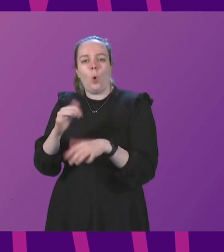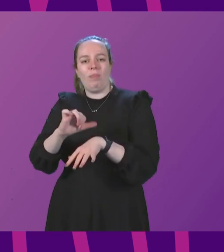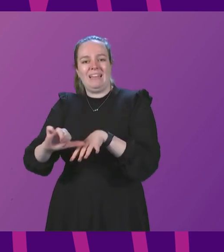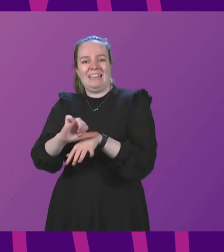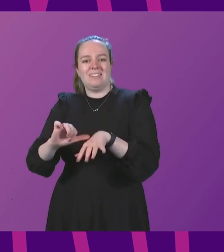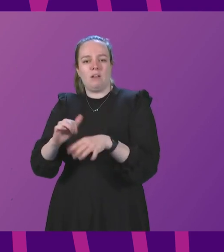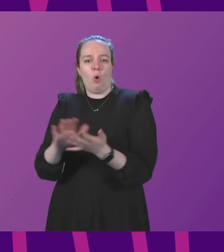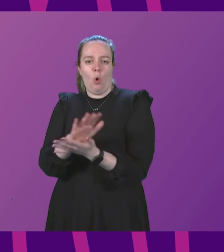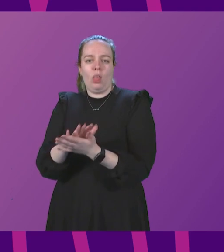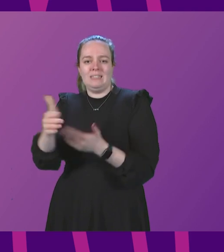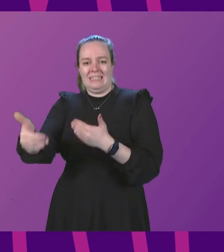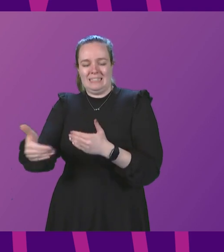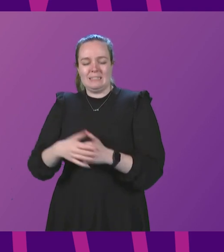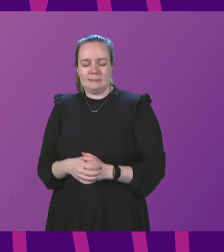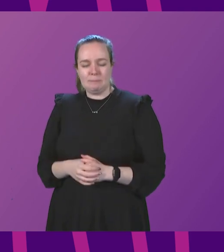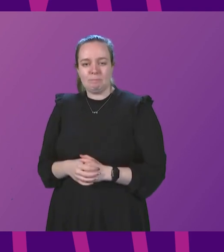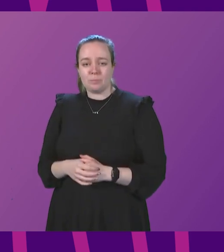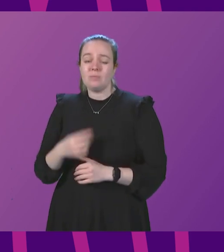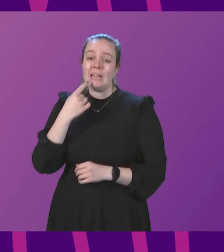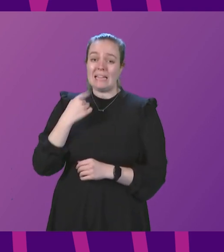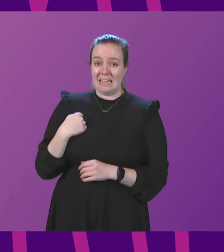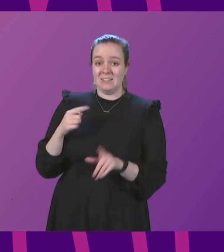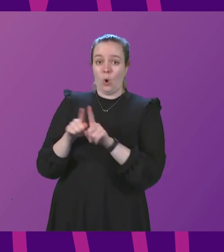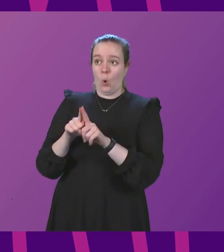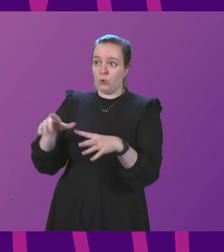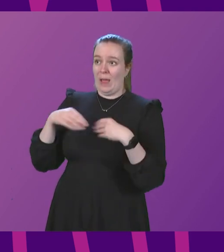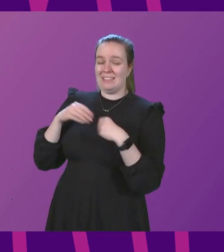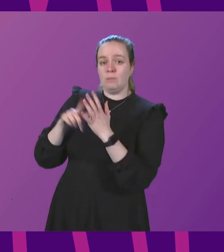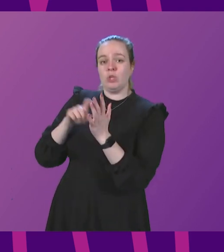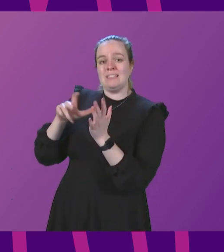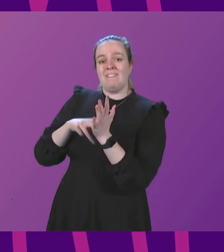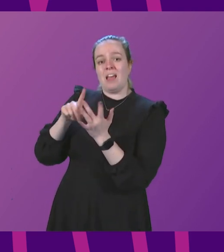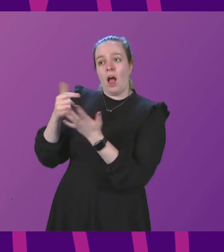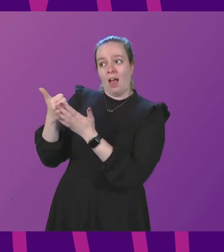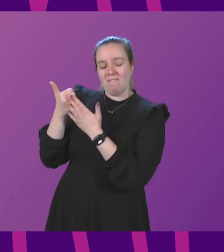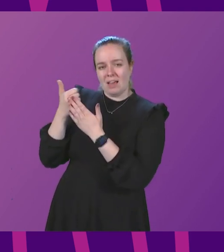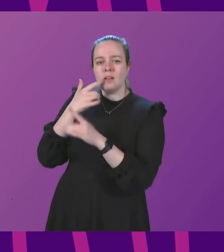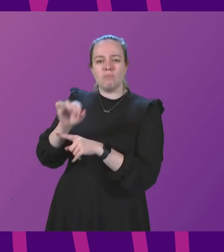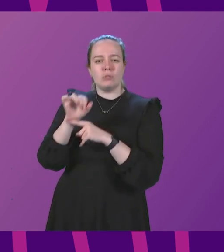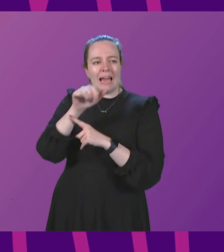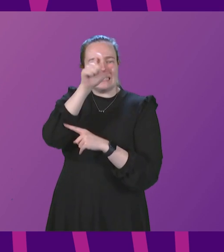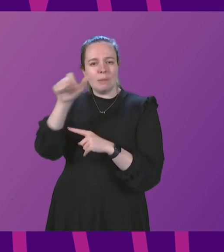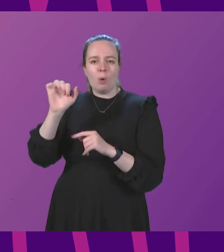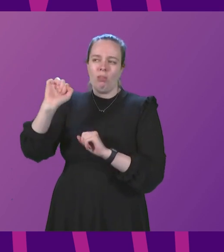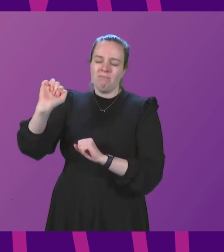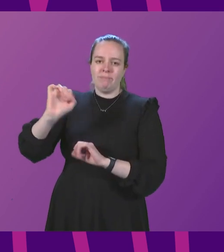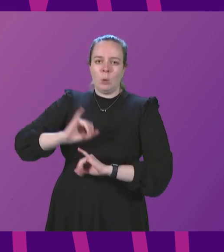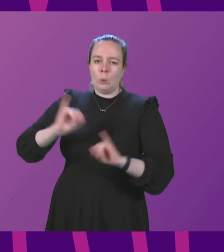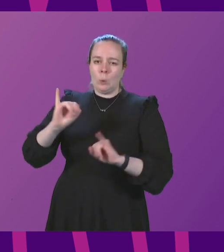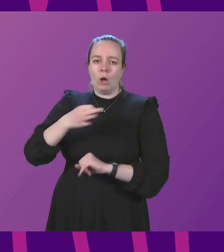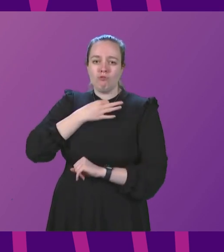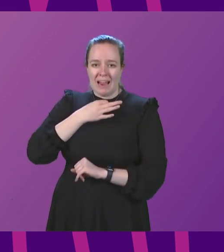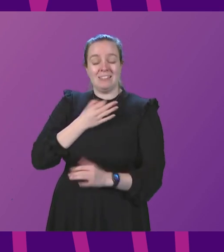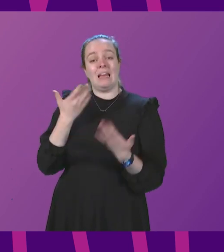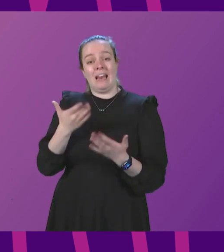Easter school holidays. Yesterday, we also accepted JCVI advice on protecting those at highest risk. It is now our